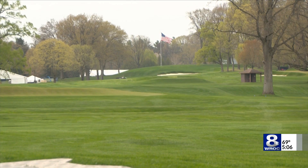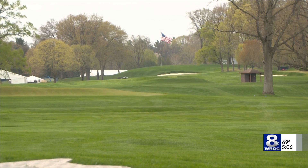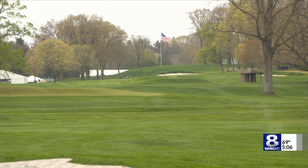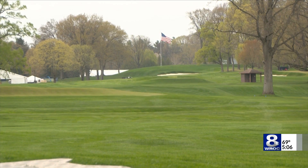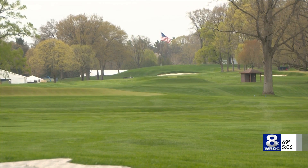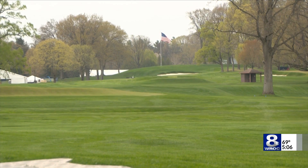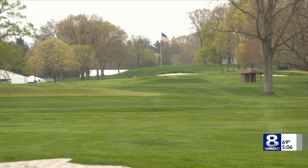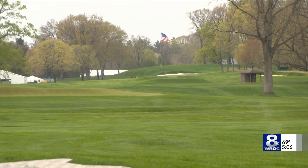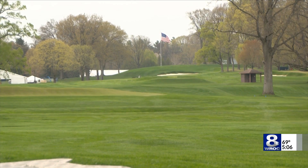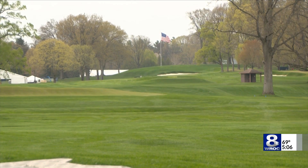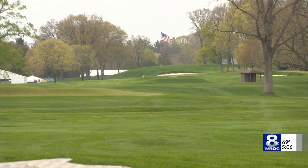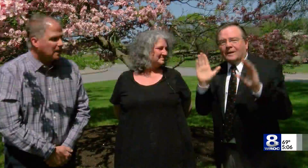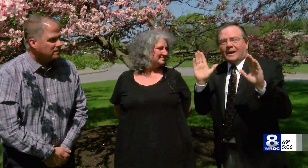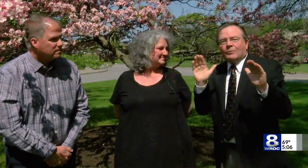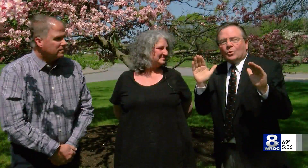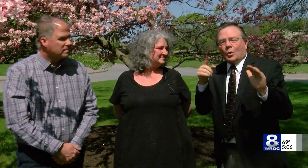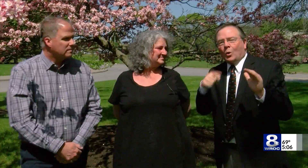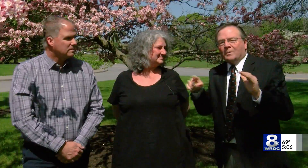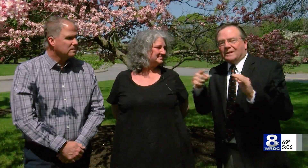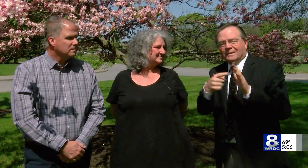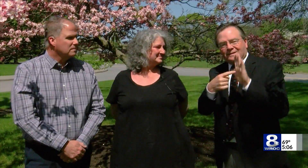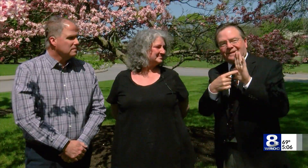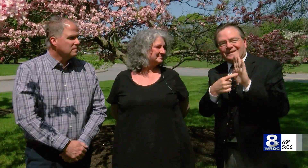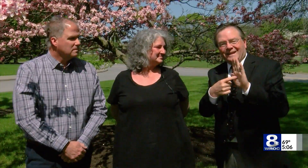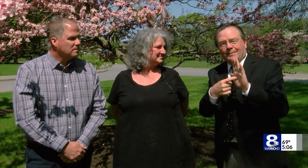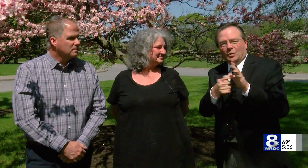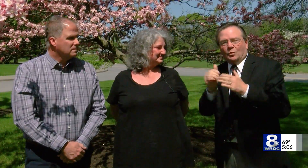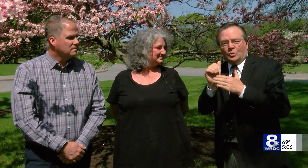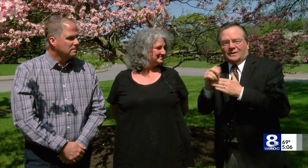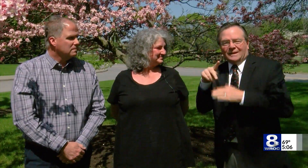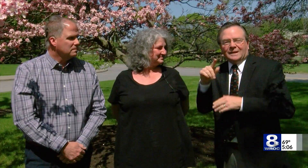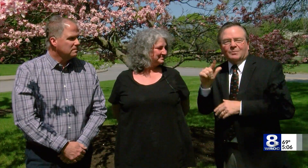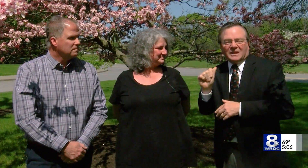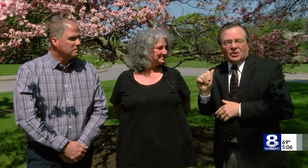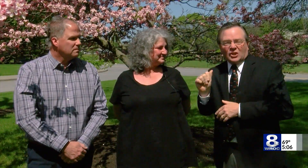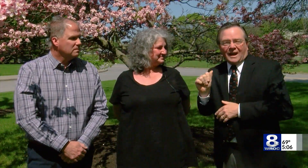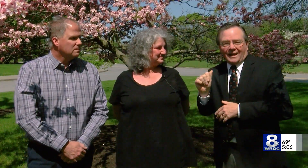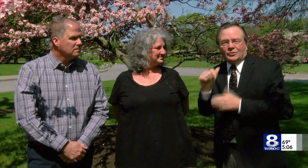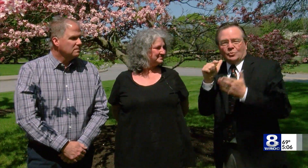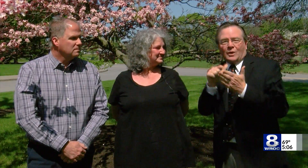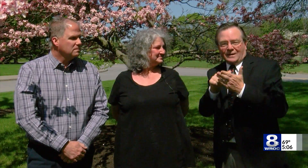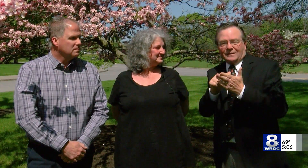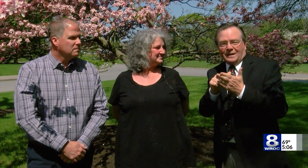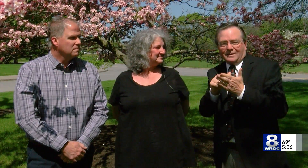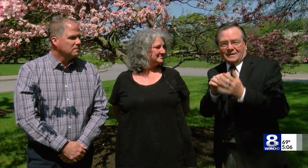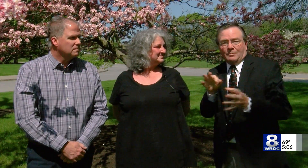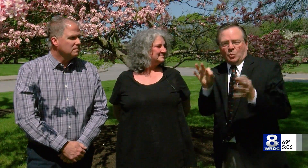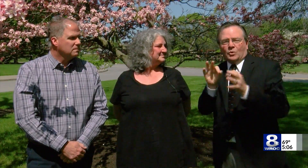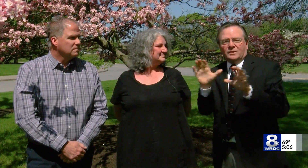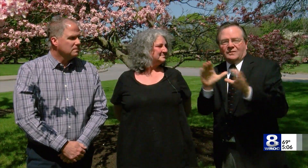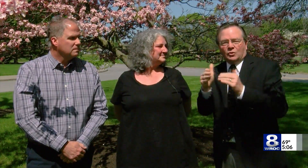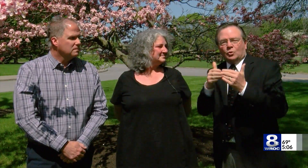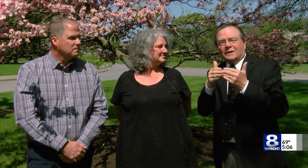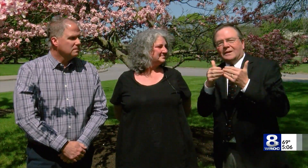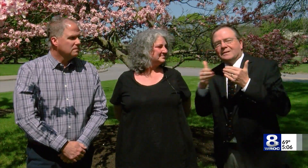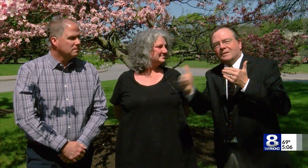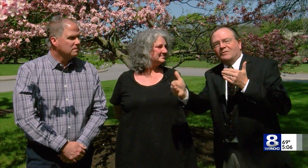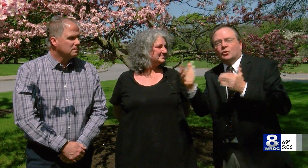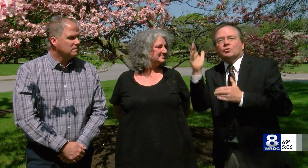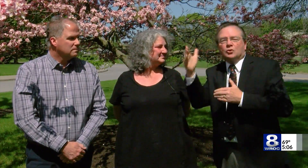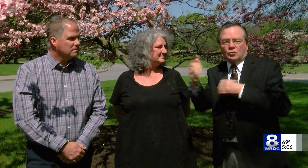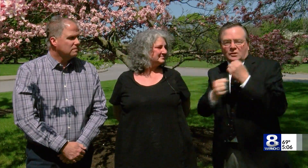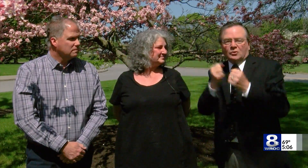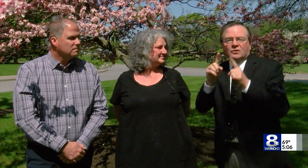accessibility at their future events. And we're hoping this example will lead the PGA to recognize the importance of doing